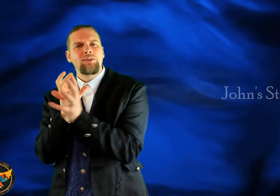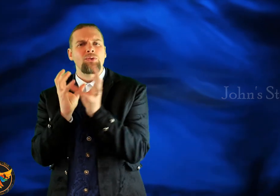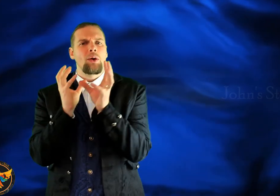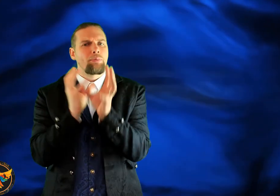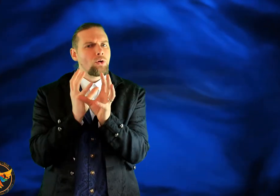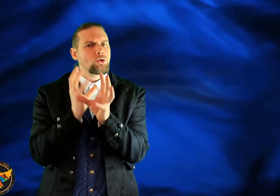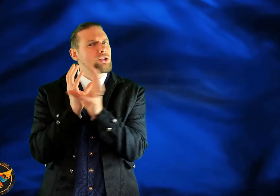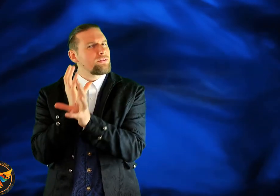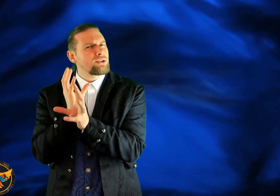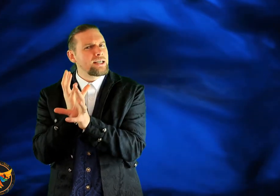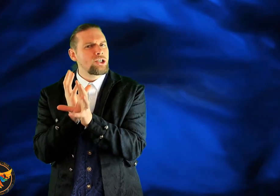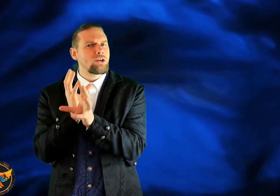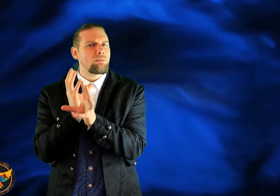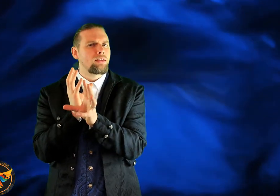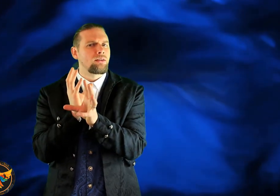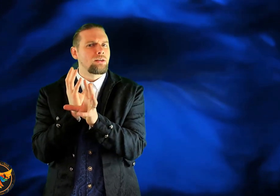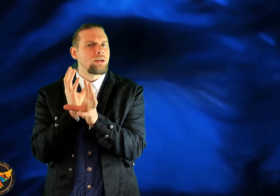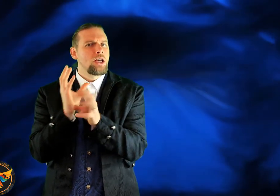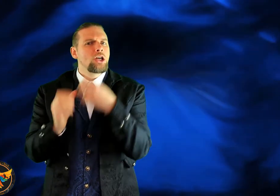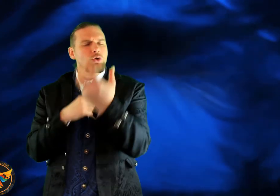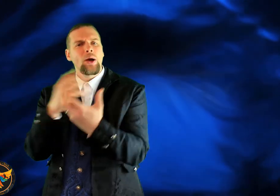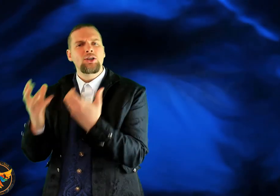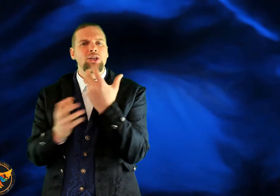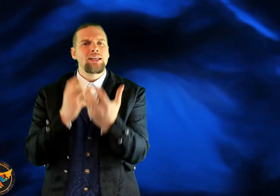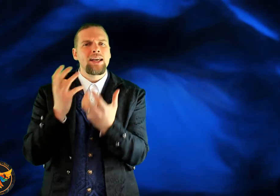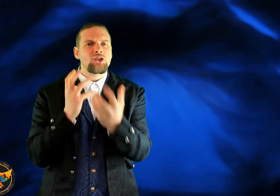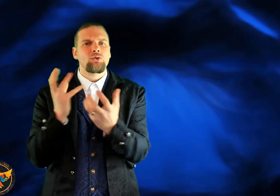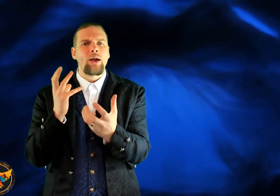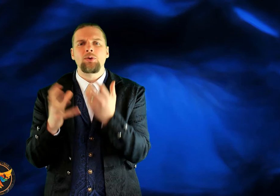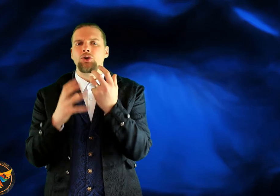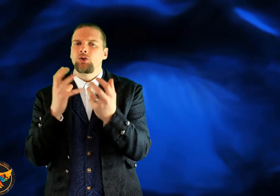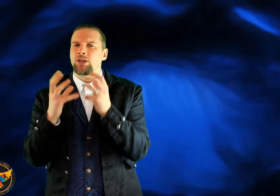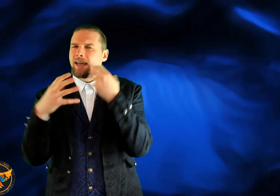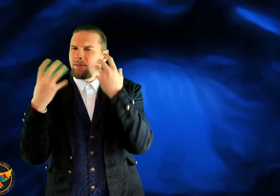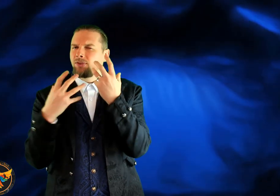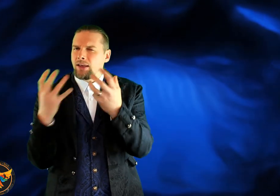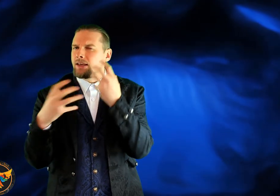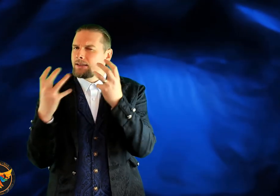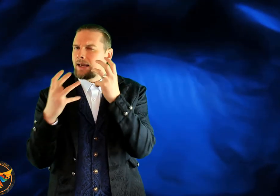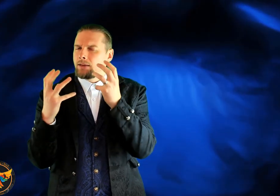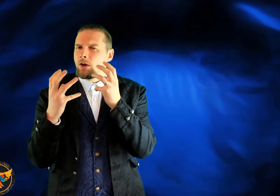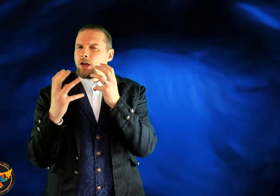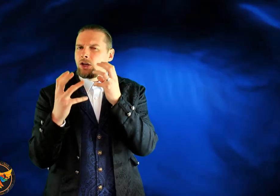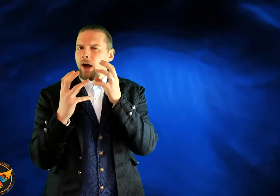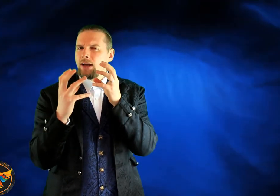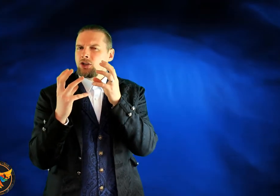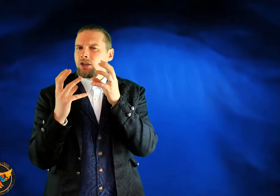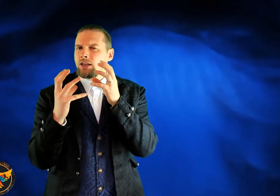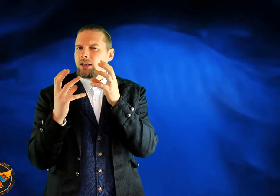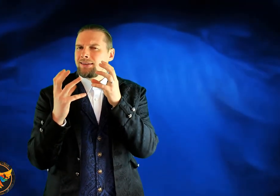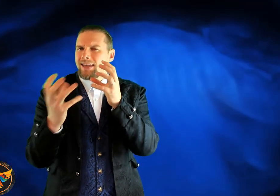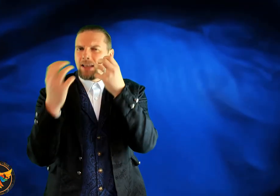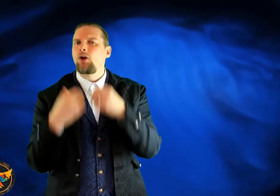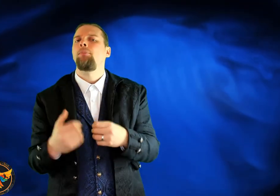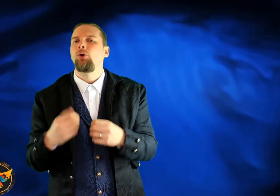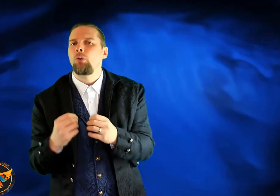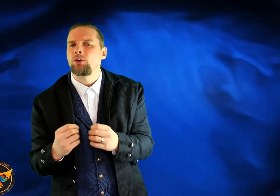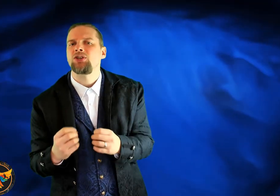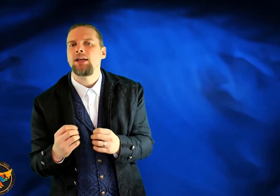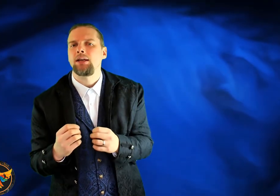different approach, a different teaching method to actually interact with John, to get him thinking, to get him, you know, actually taking on board what we're seeing.